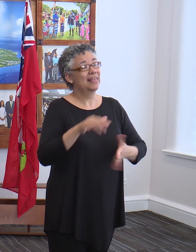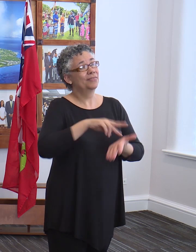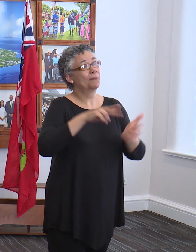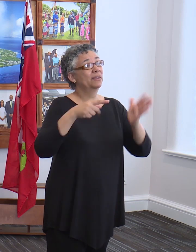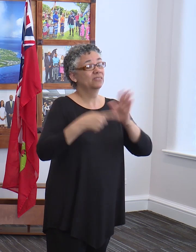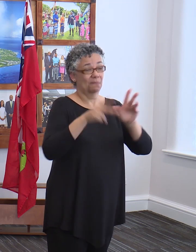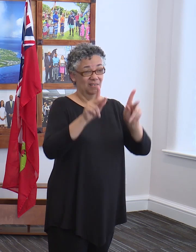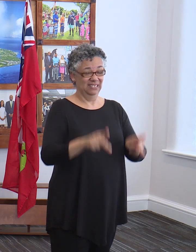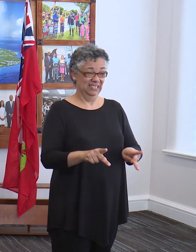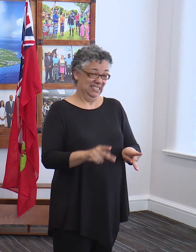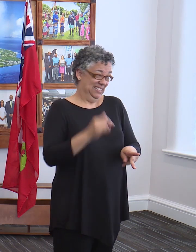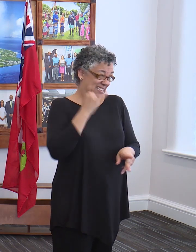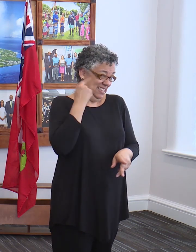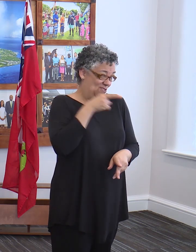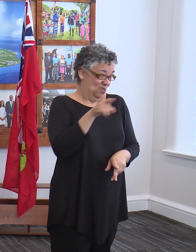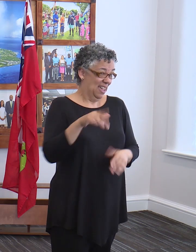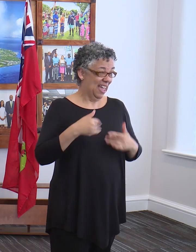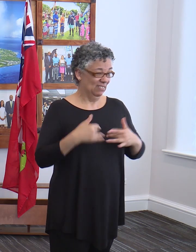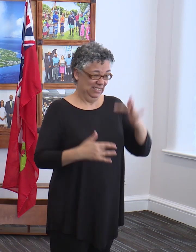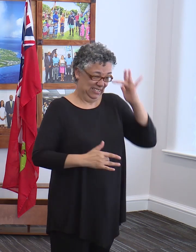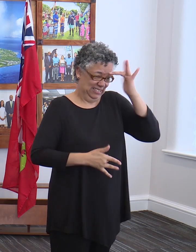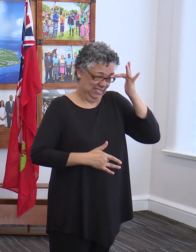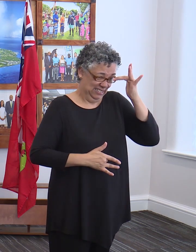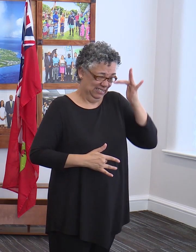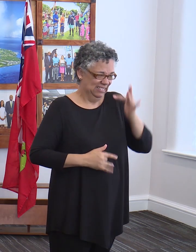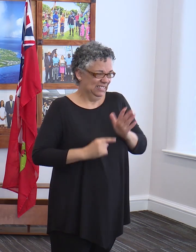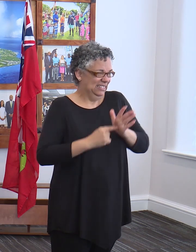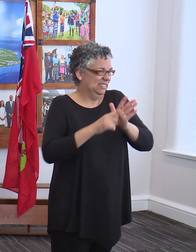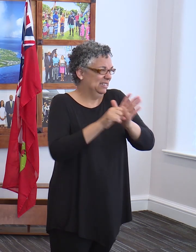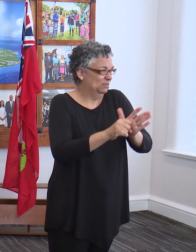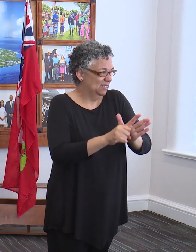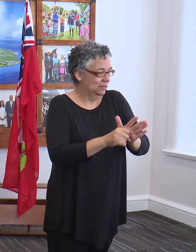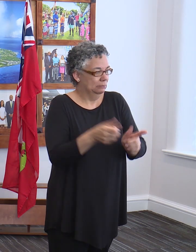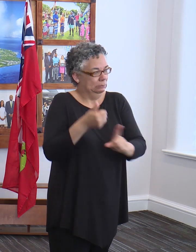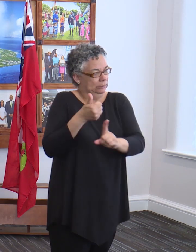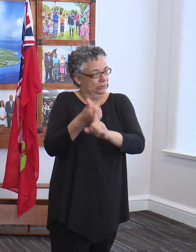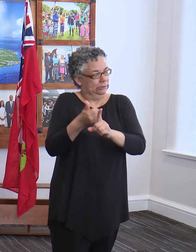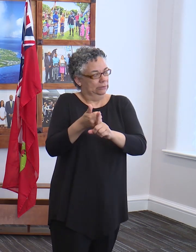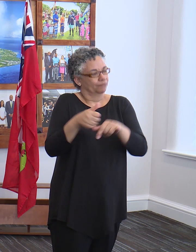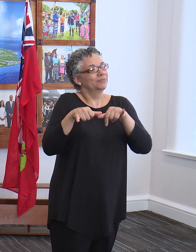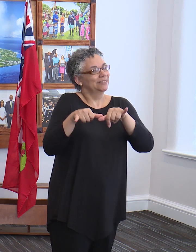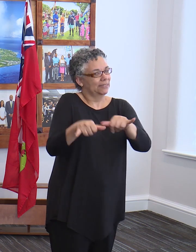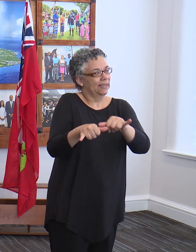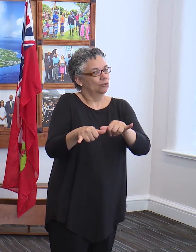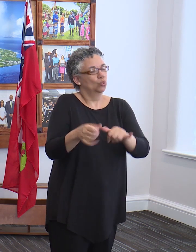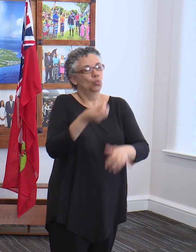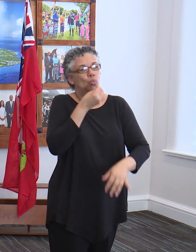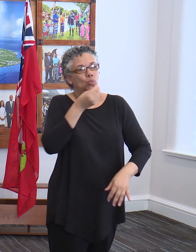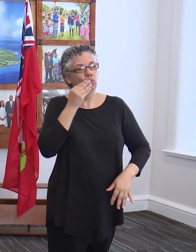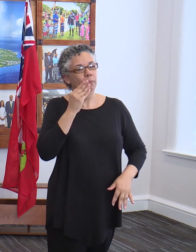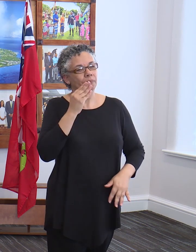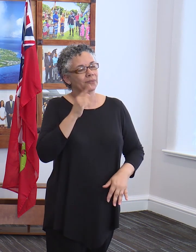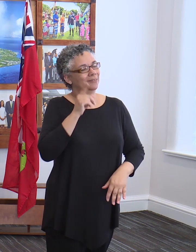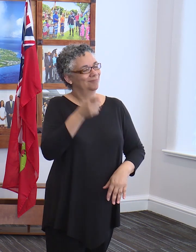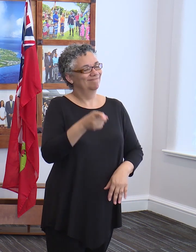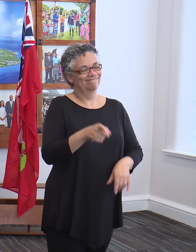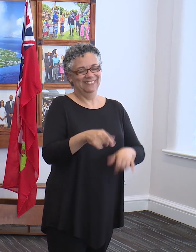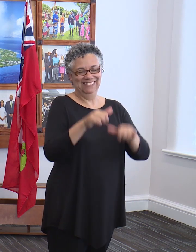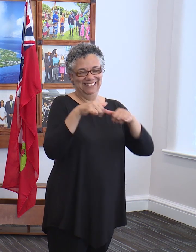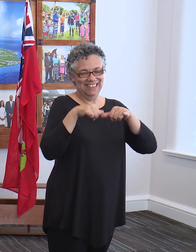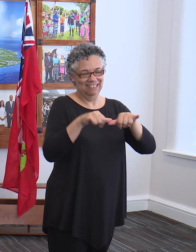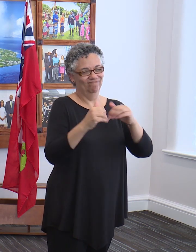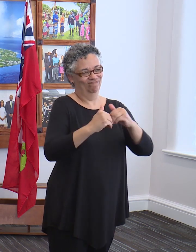if you have those symptoms, must stay in their home or accommodation and must maintain their distance from